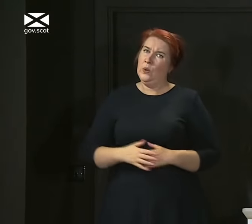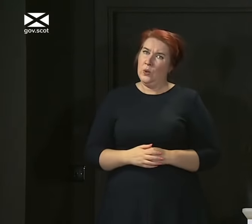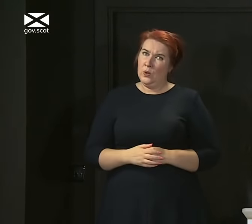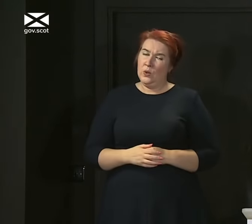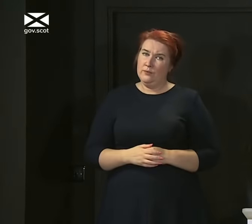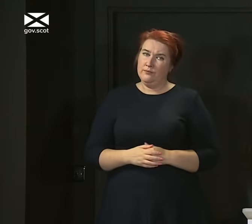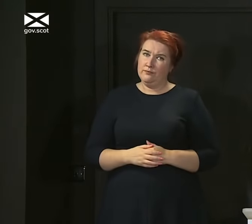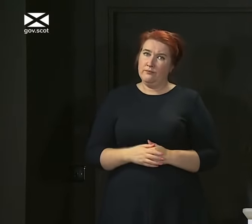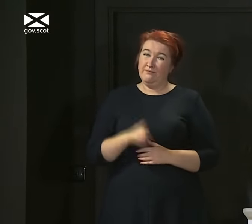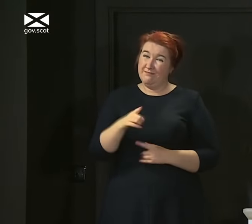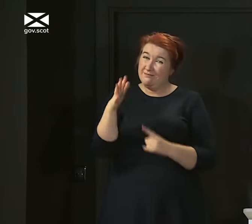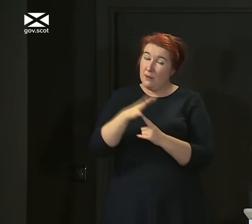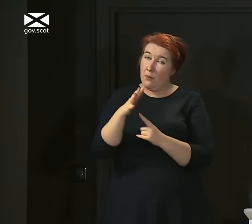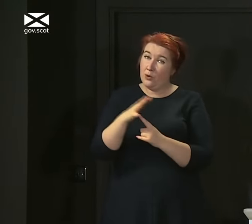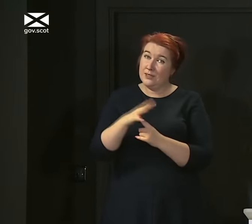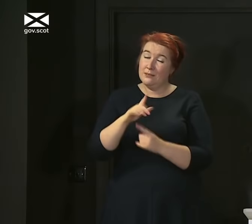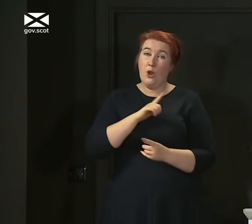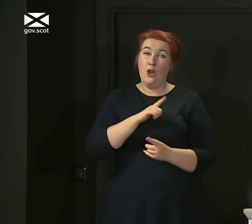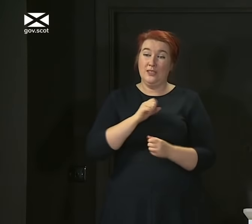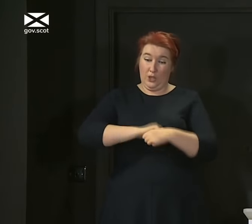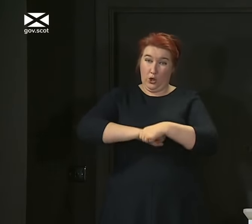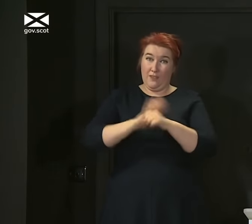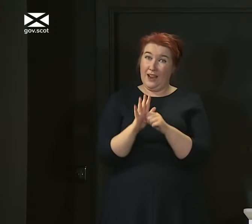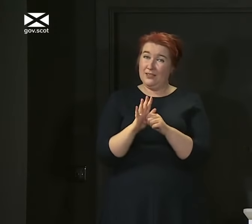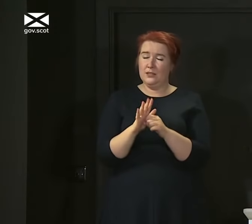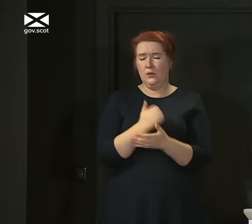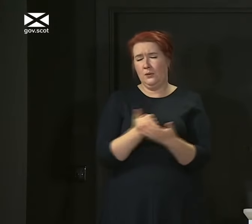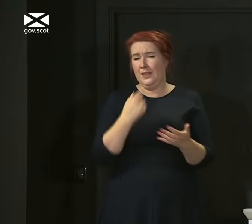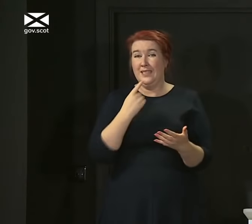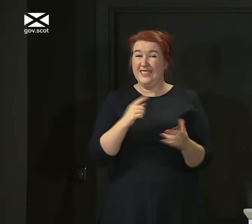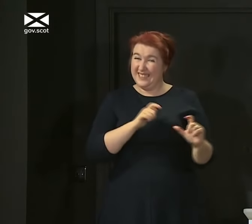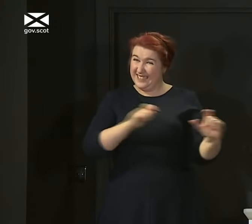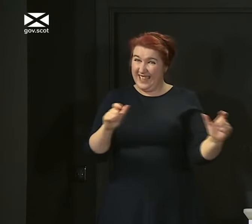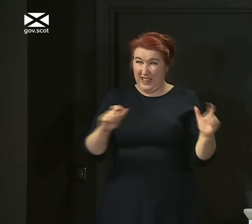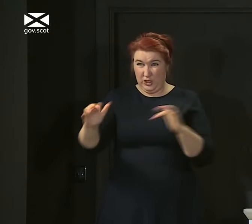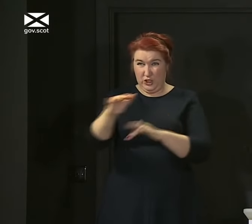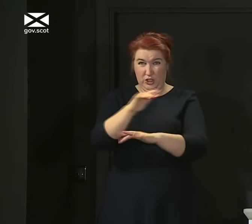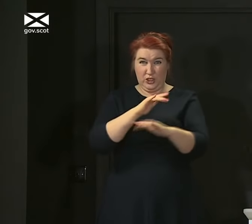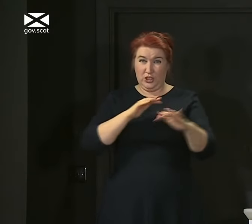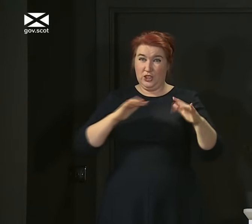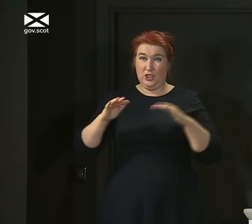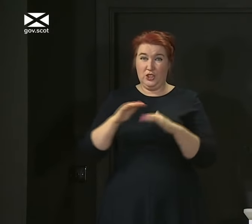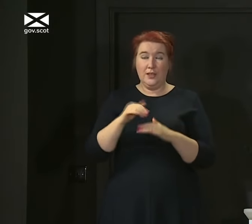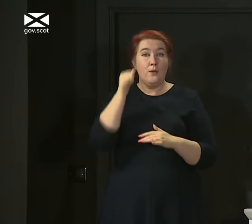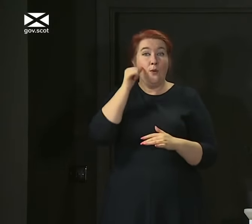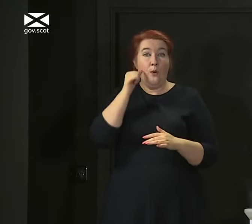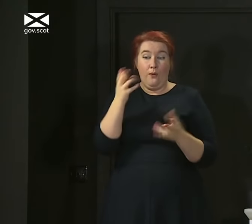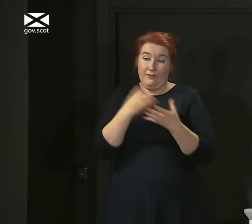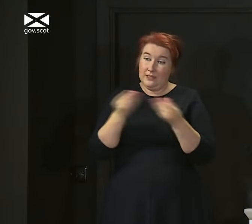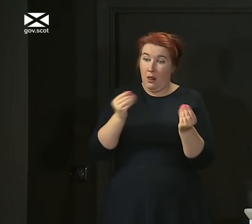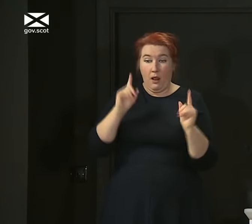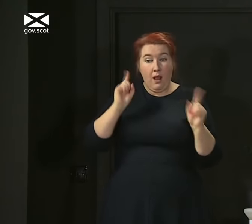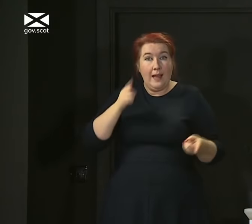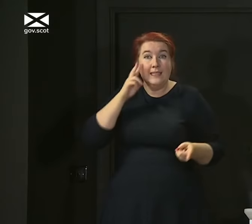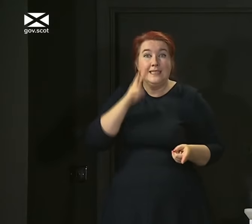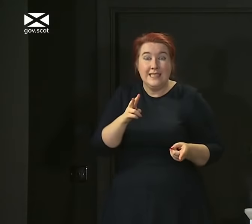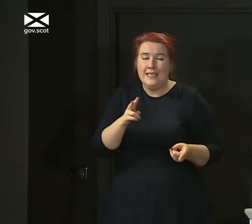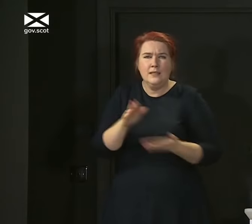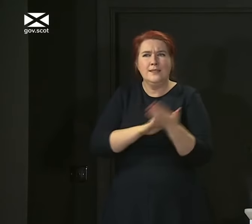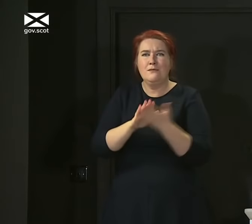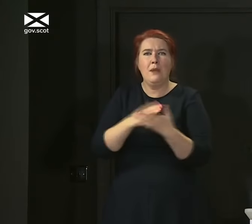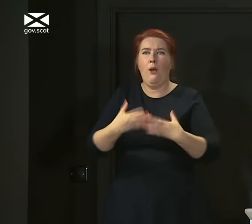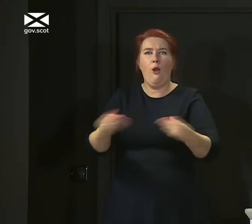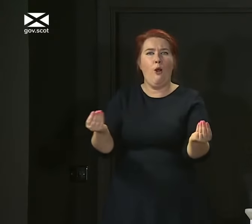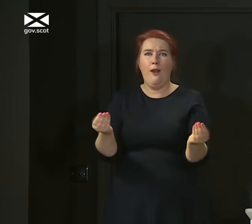And that is important, because the virus, as I keep saying, is still there. Just because we can't see it doesn't mean it has gone